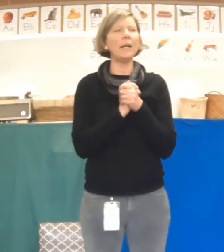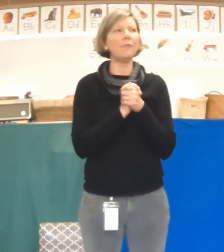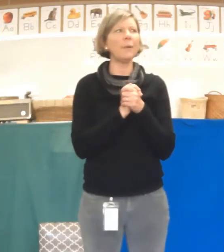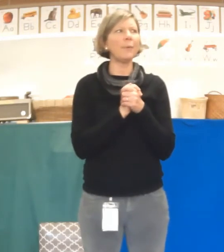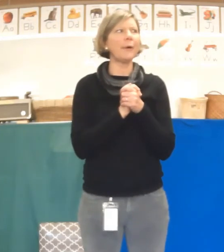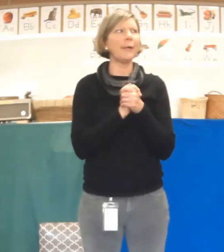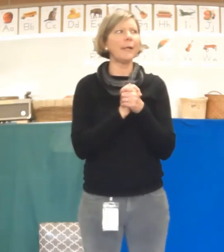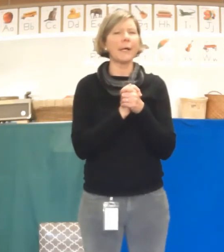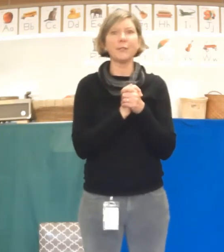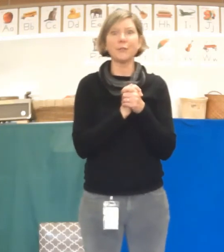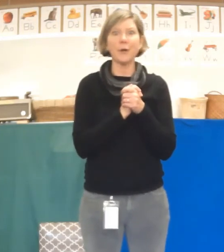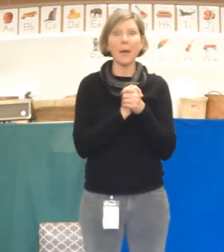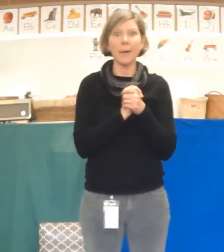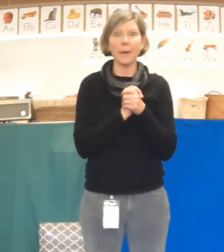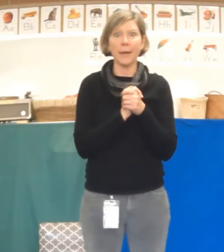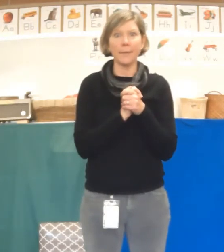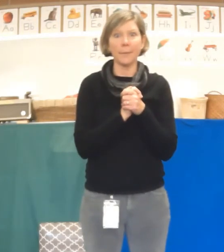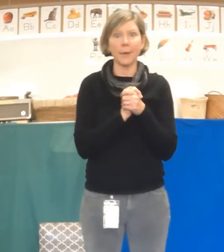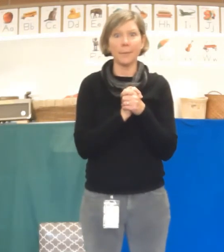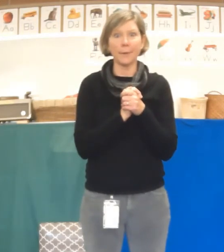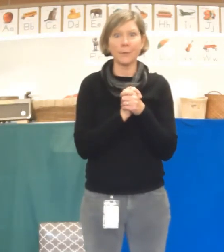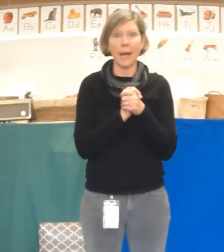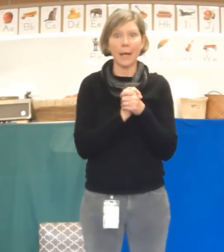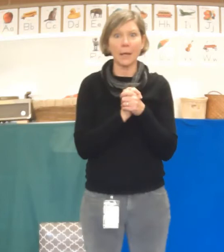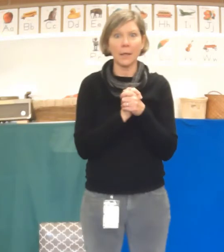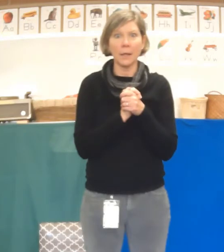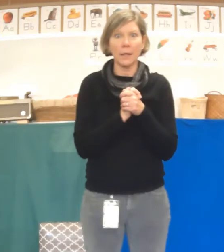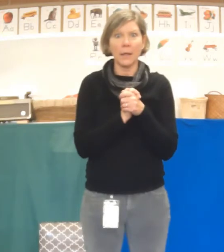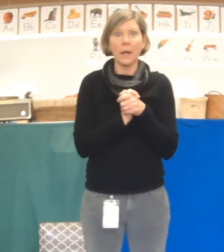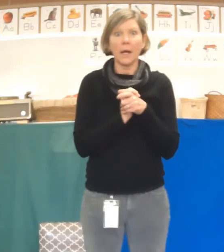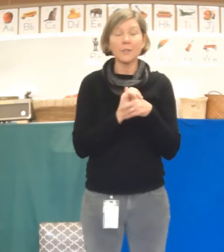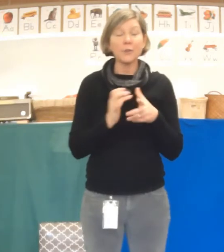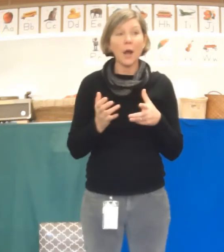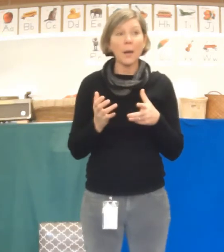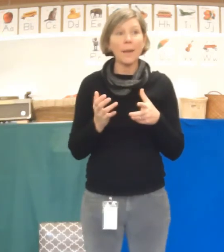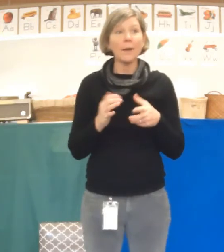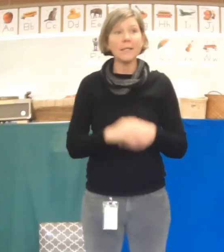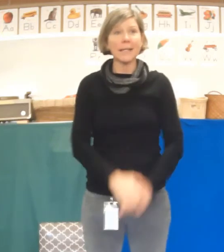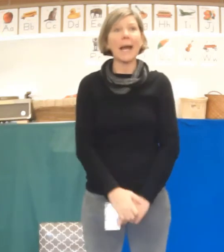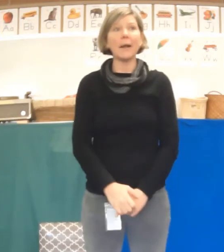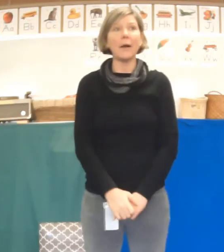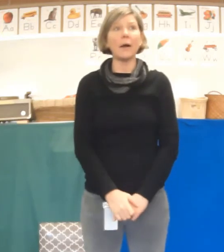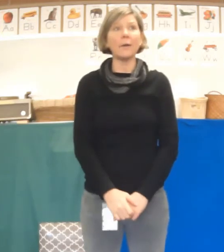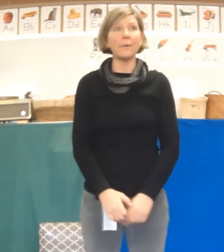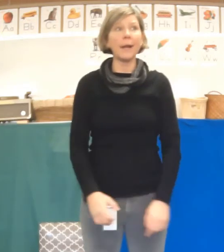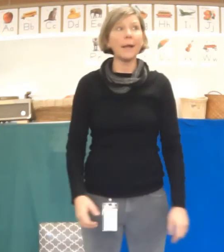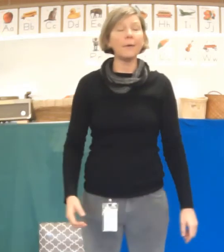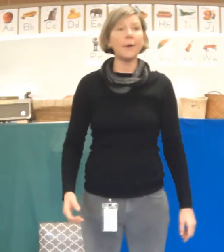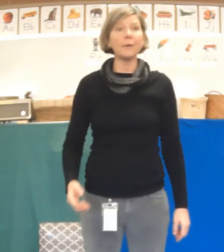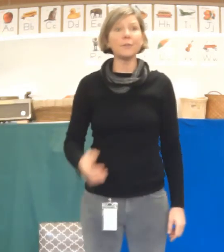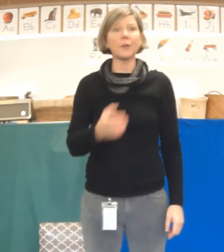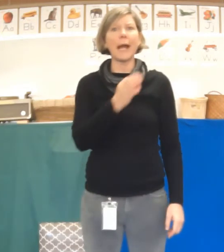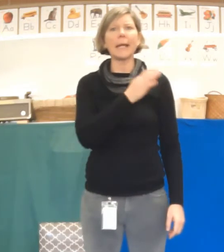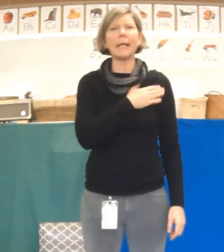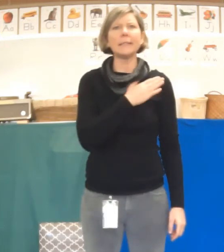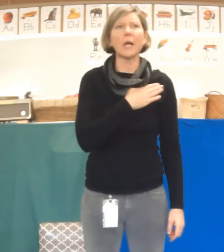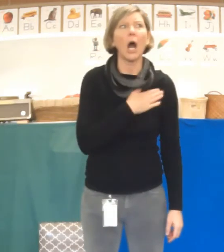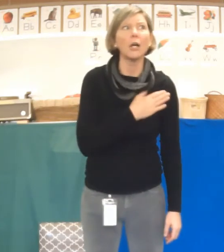if we put a strawberry on the railroad track? A strawberry sat on a railroad track. Its heart